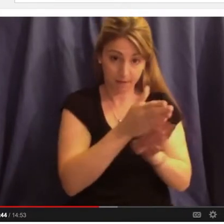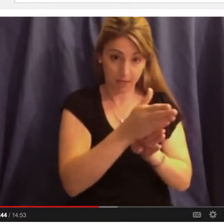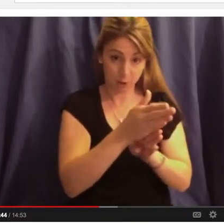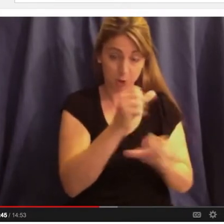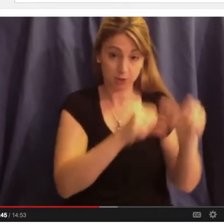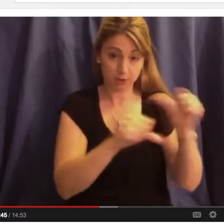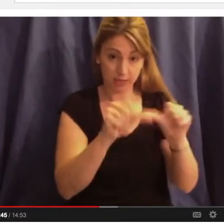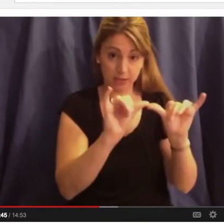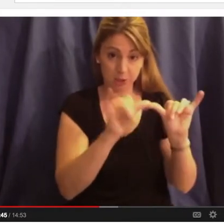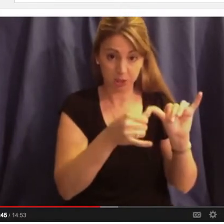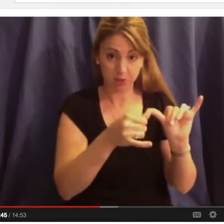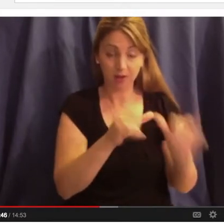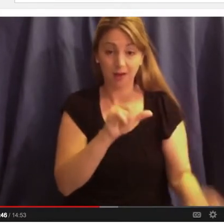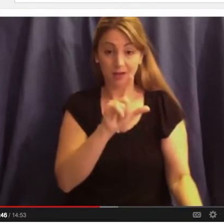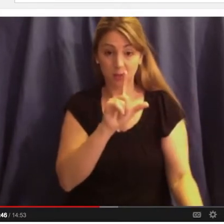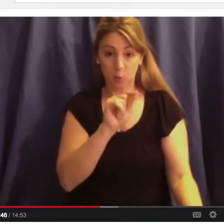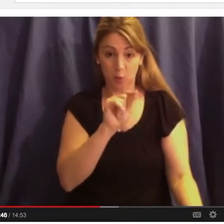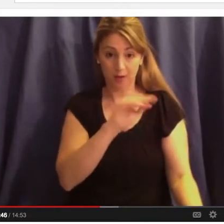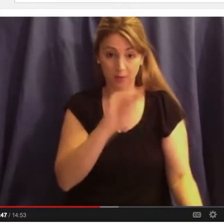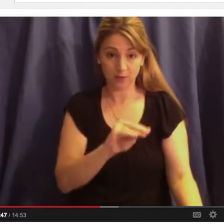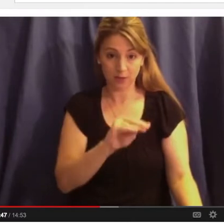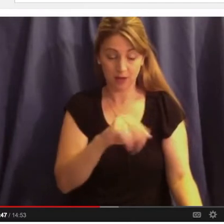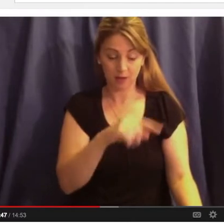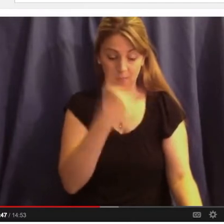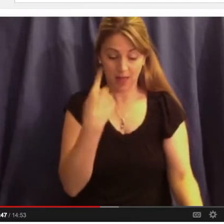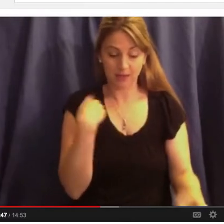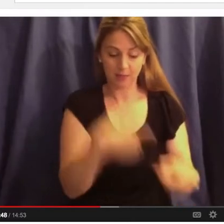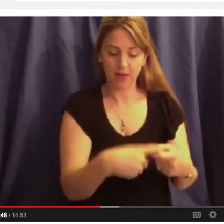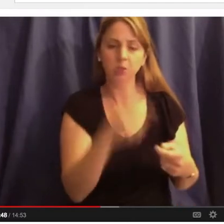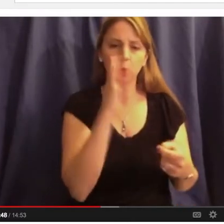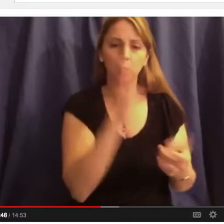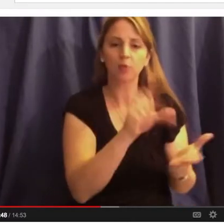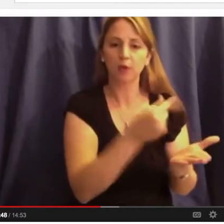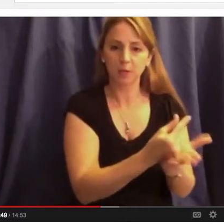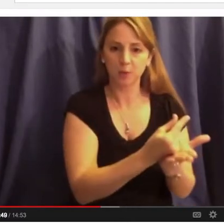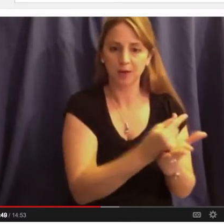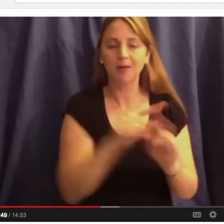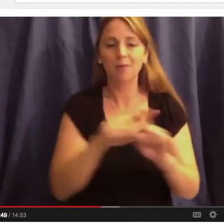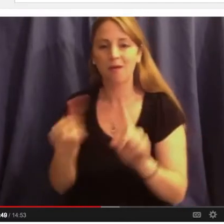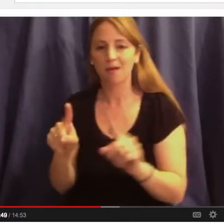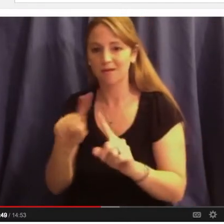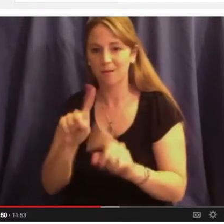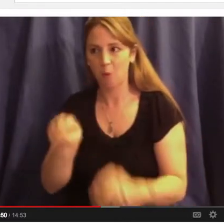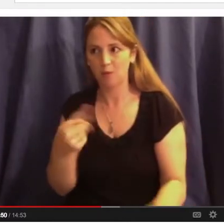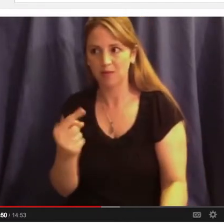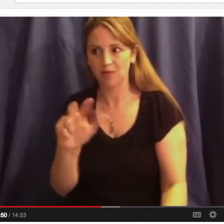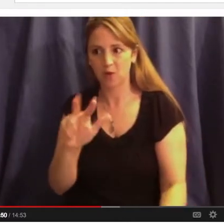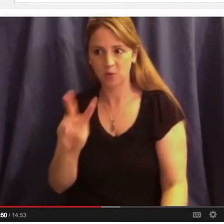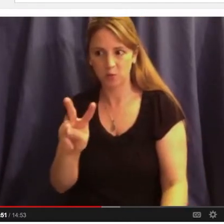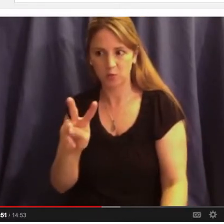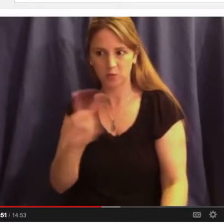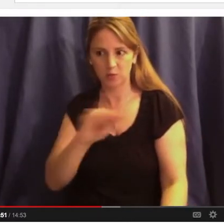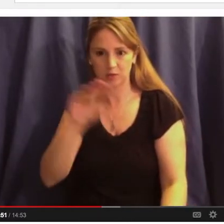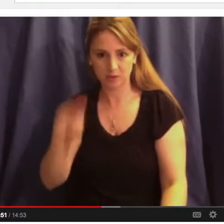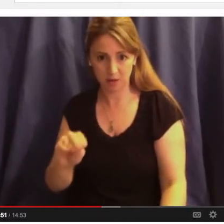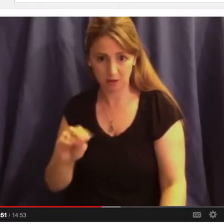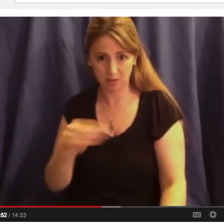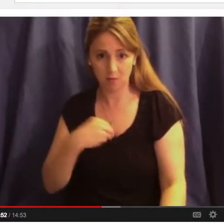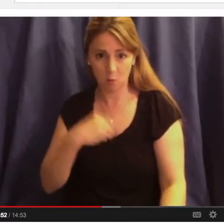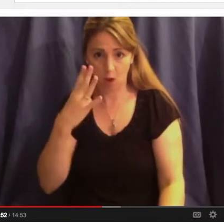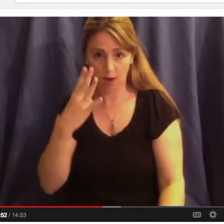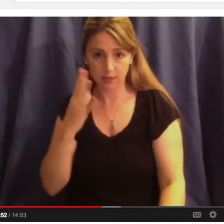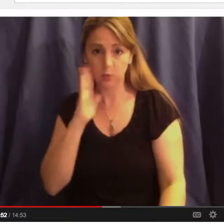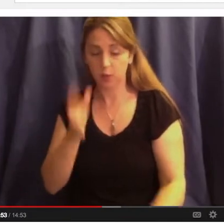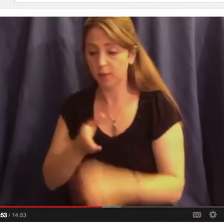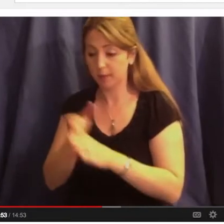actually graduate in science and engineering. Only 32% of whites who begin with majors in those areas actually succeed and graduate in those areas,